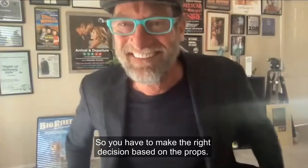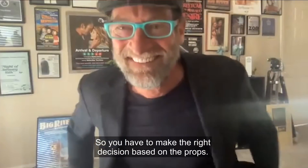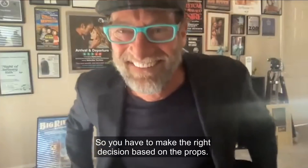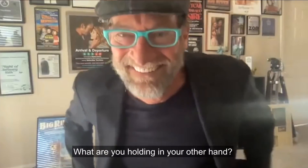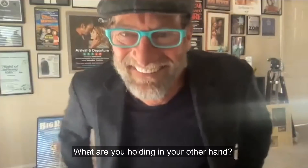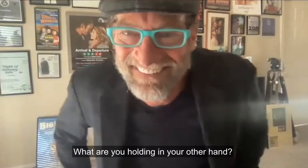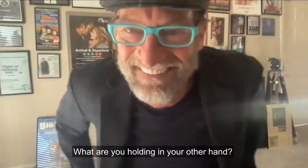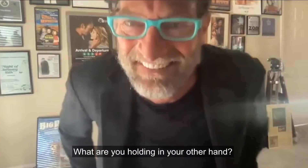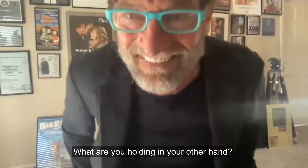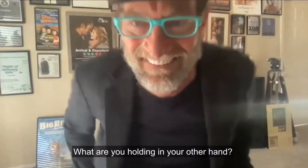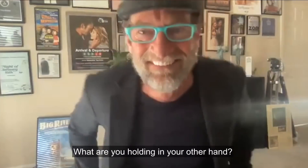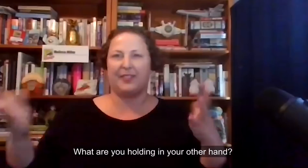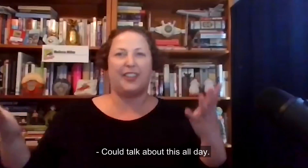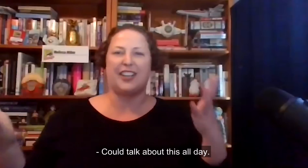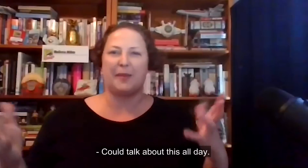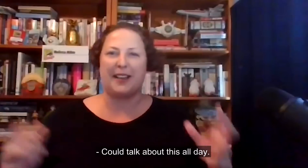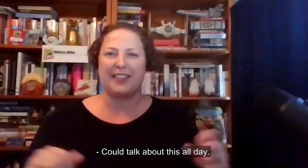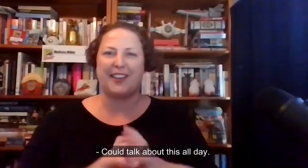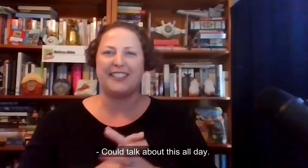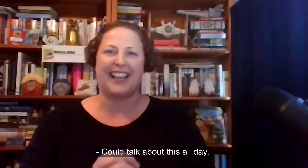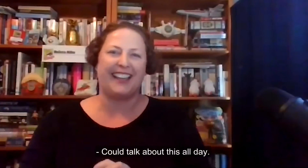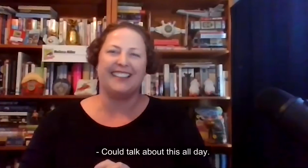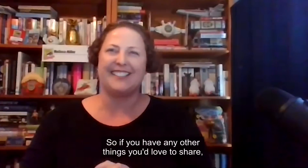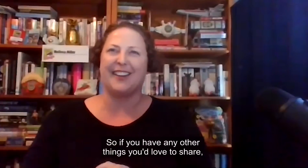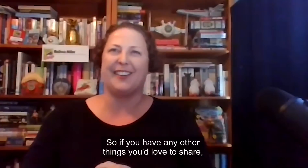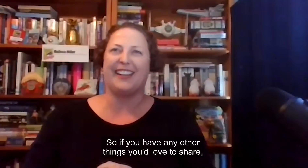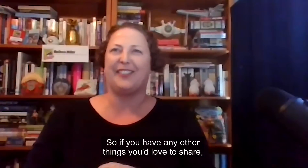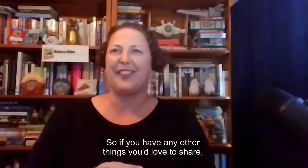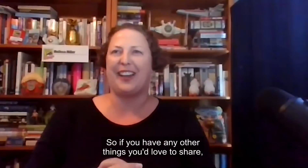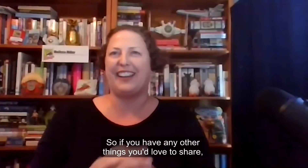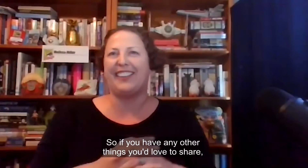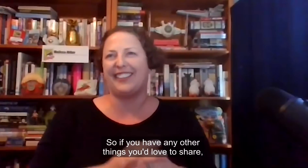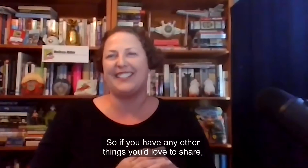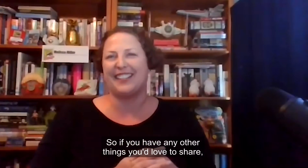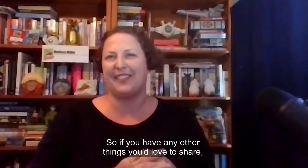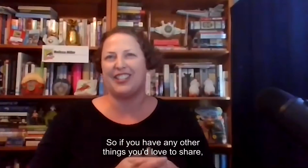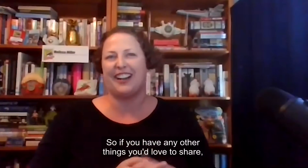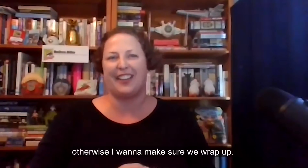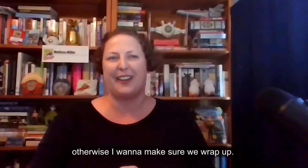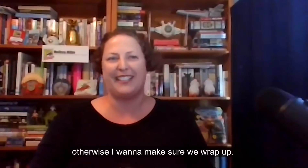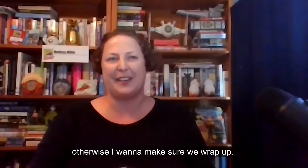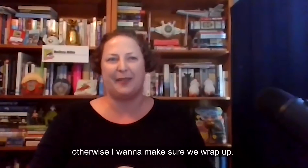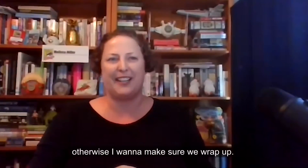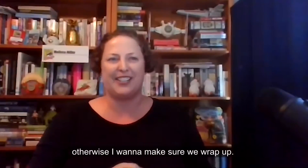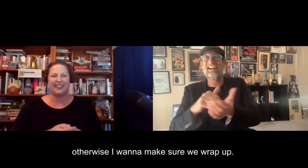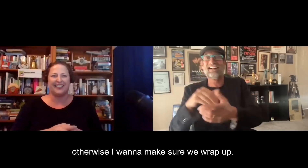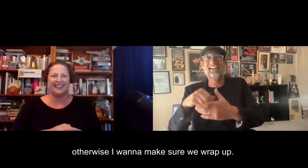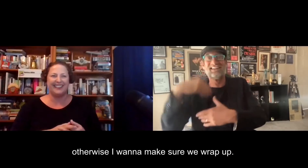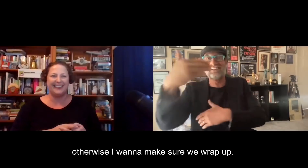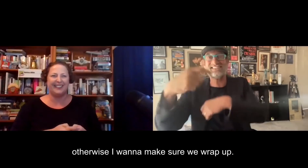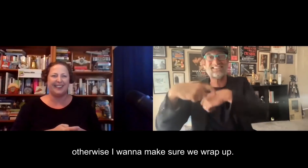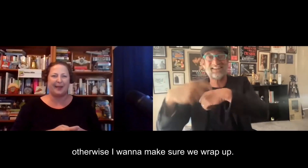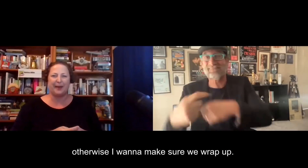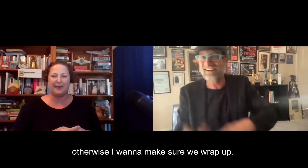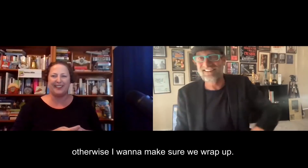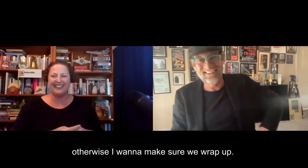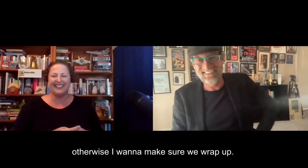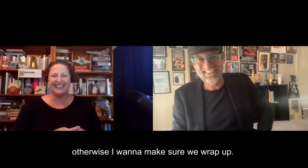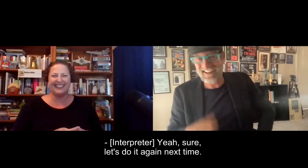What are you holding in your other hand? Could talk about this all day. So if you have any other things you'd love to share, otherwise I want to make sure we wrap up. Yeah,